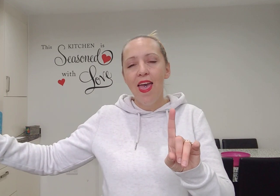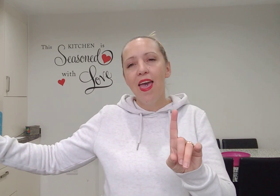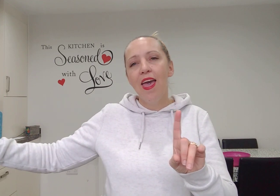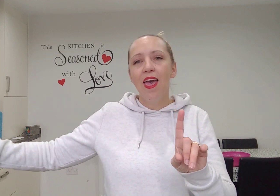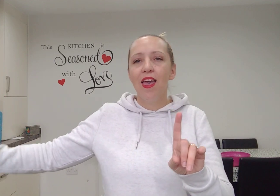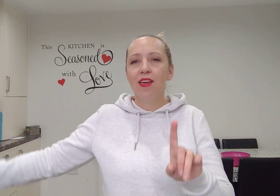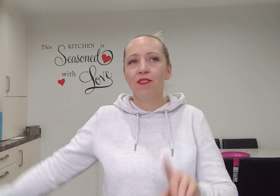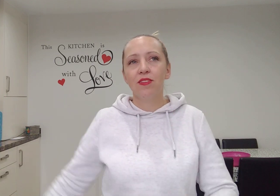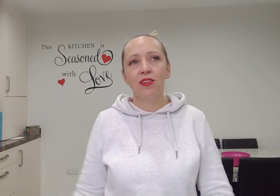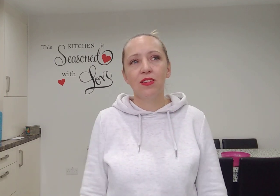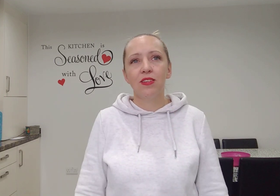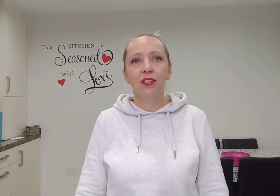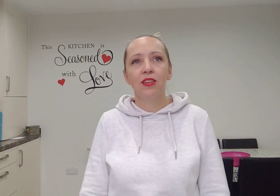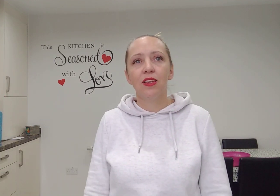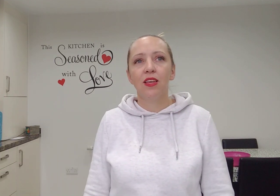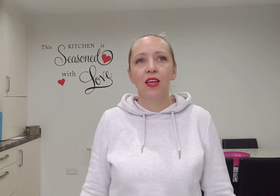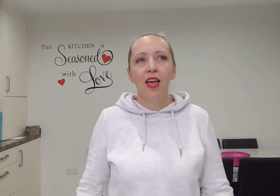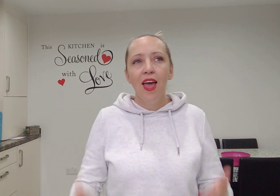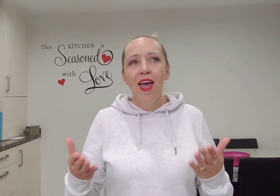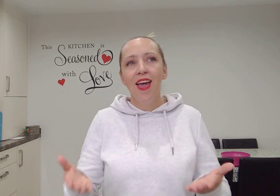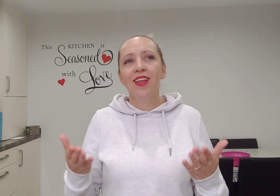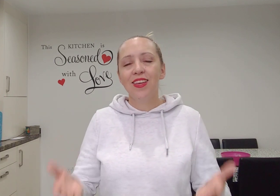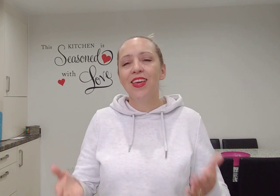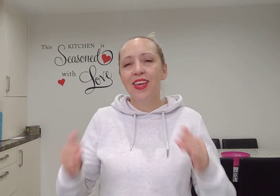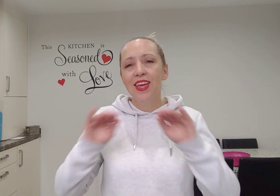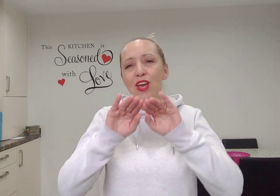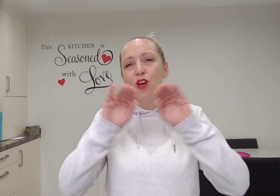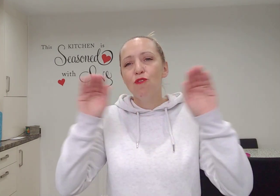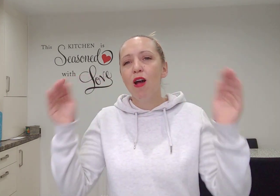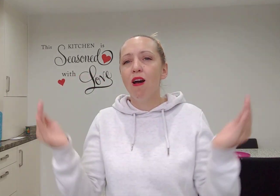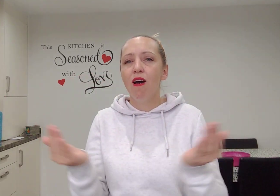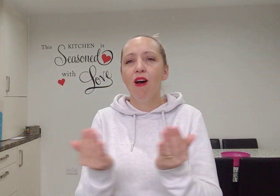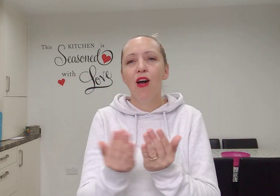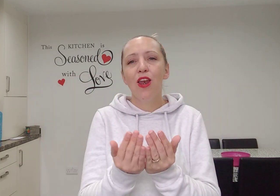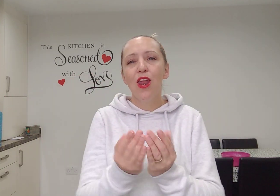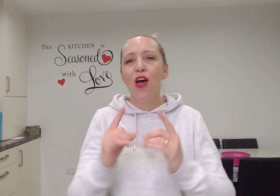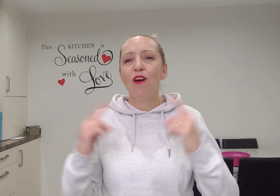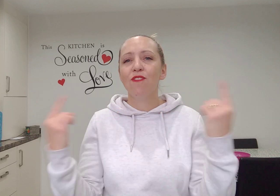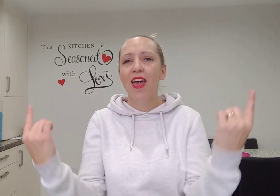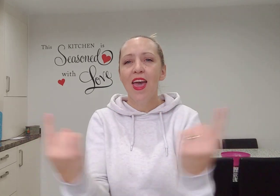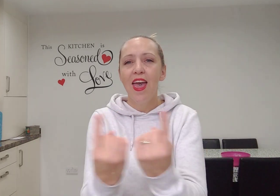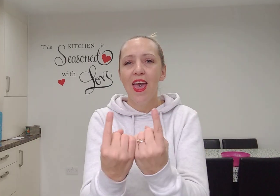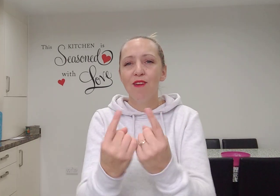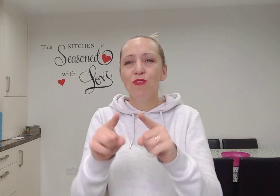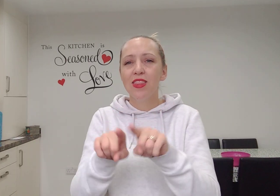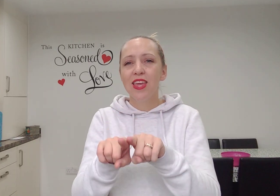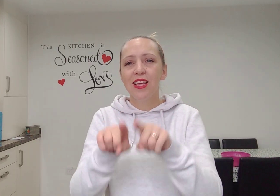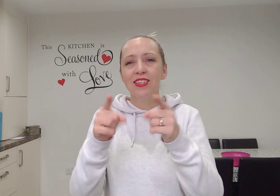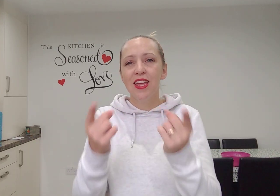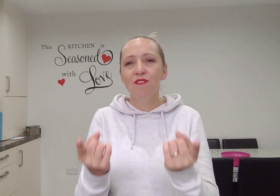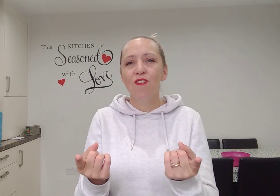And here on earth everything's different